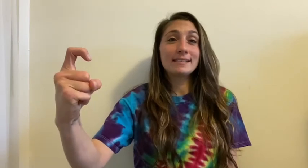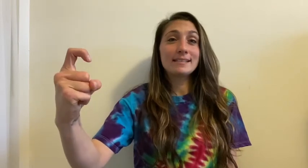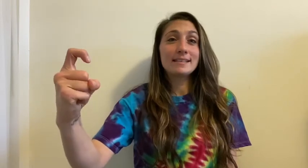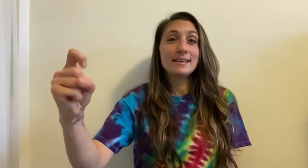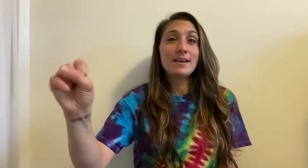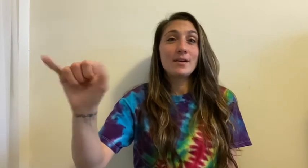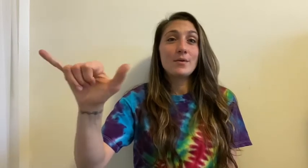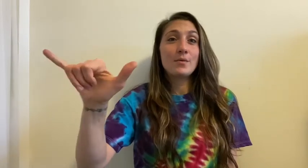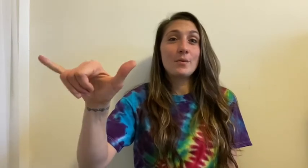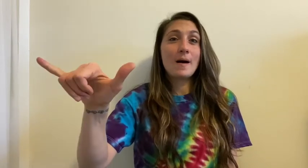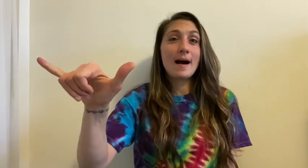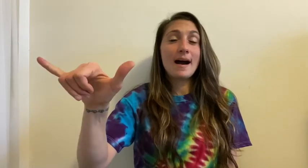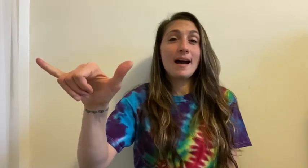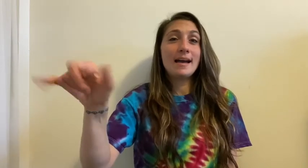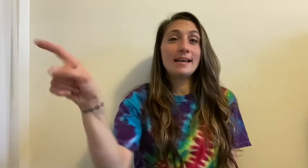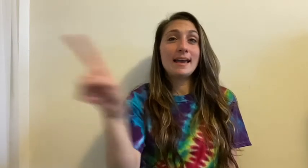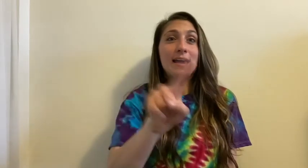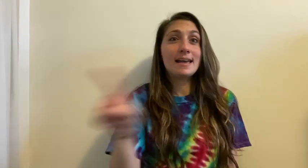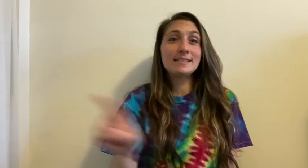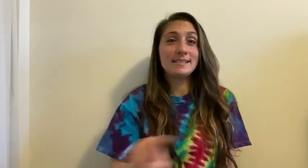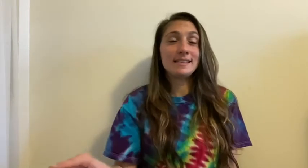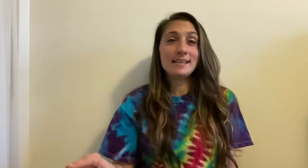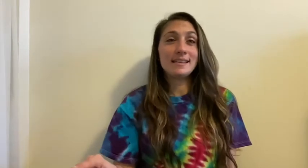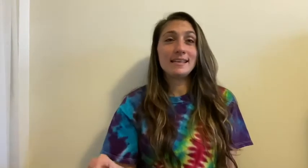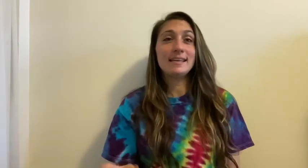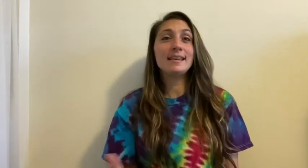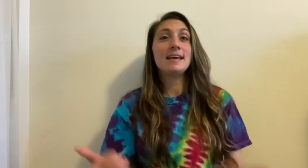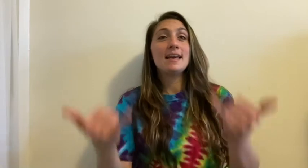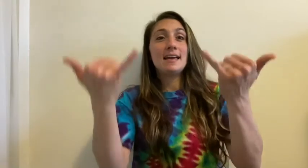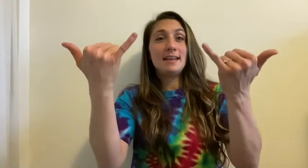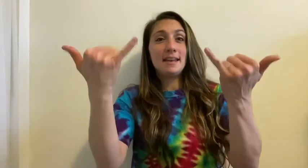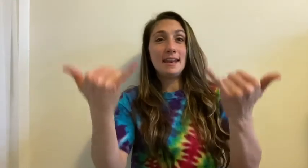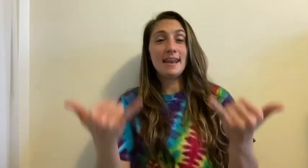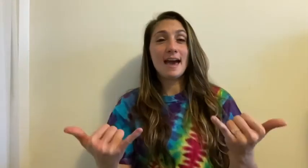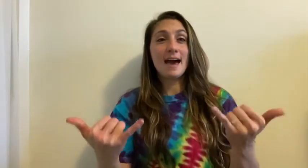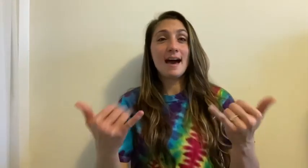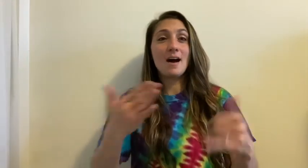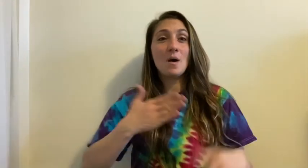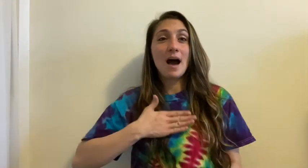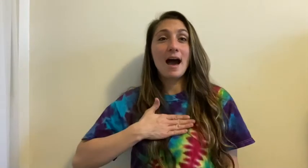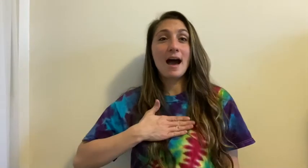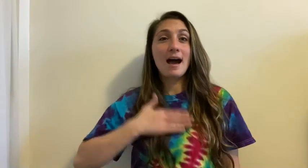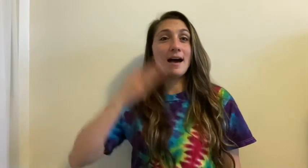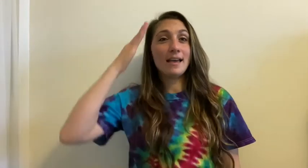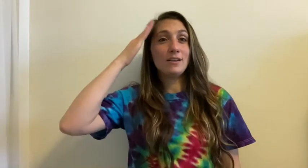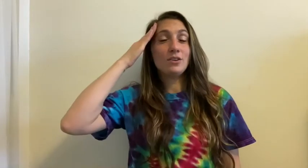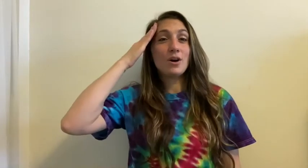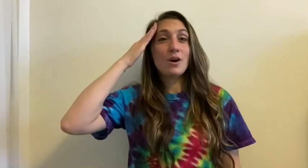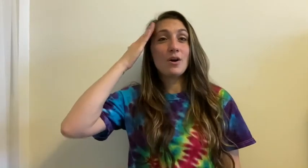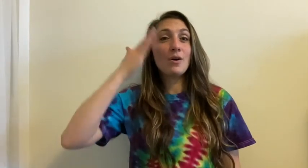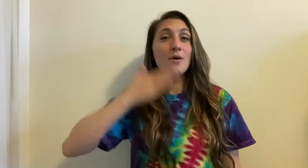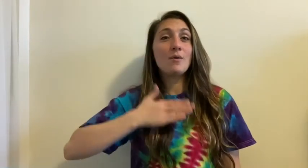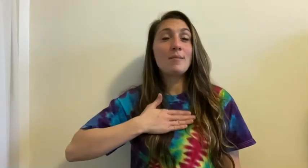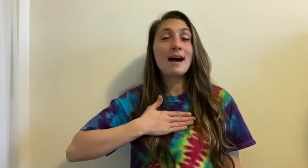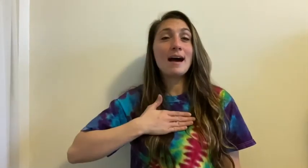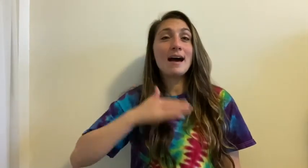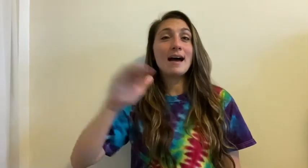Y, and Z. Now I know my